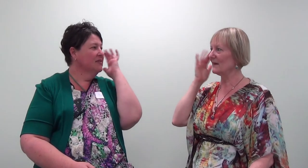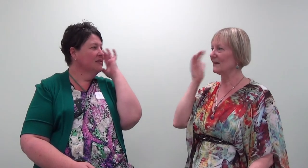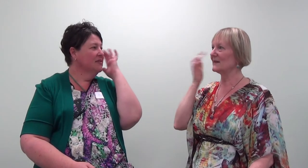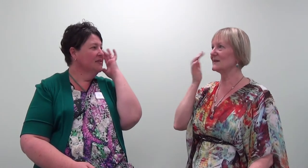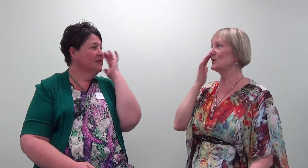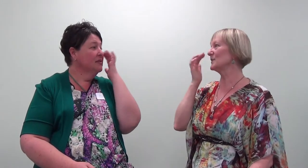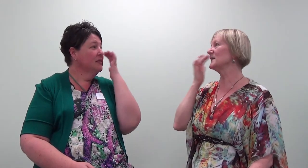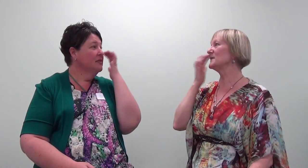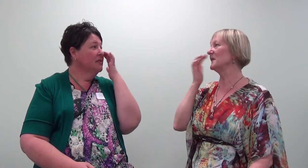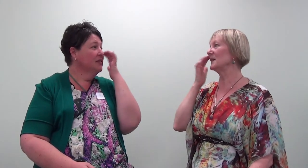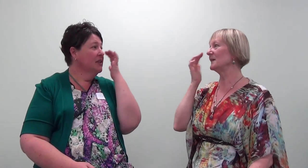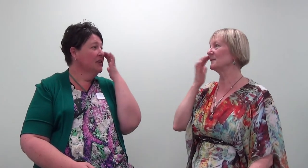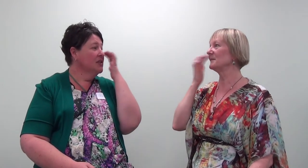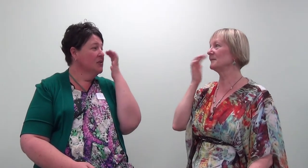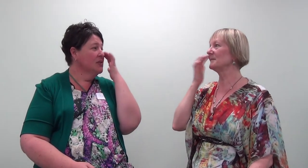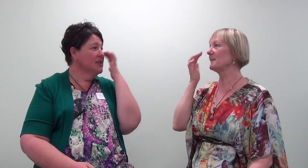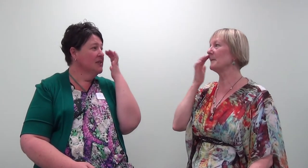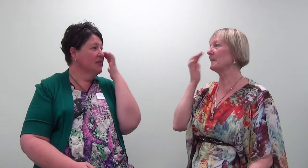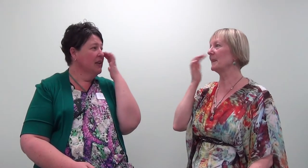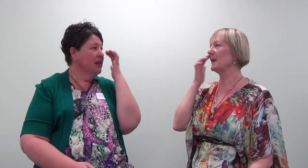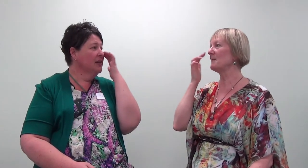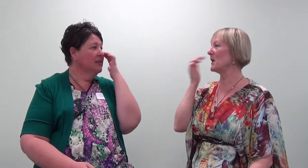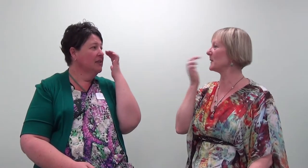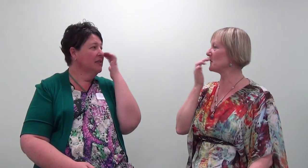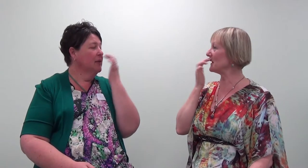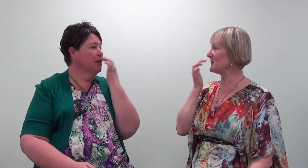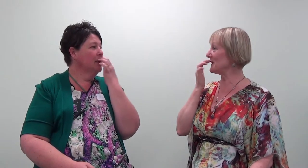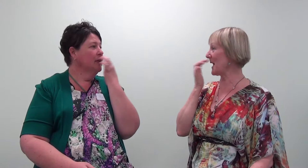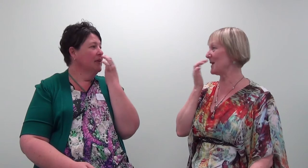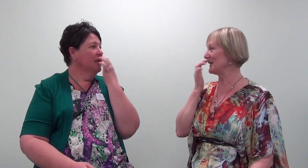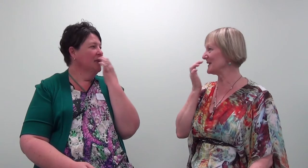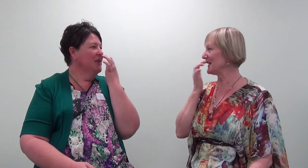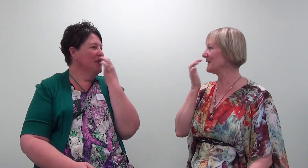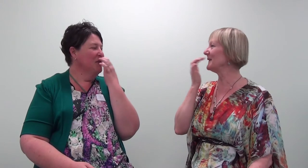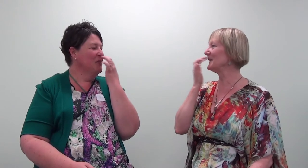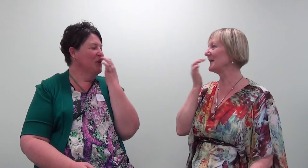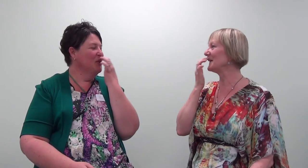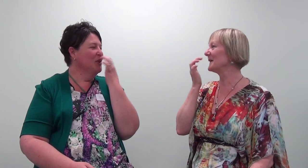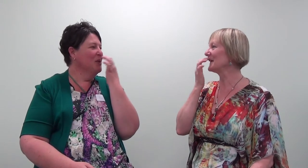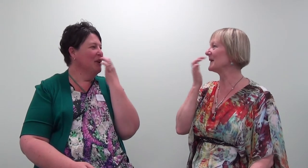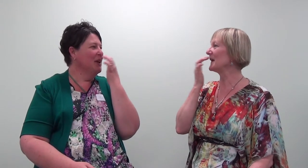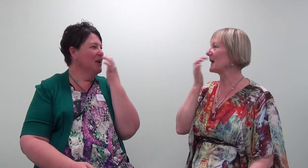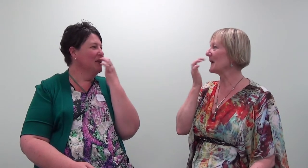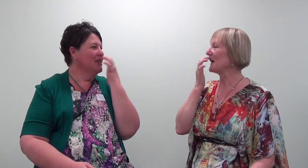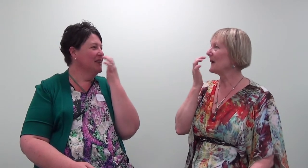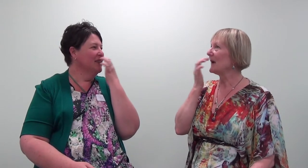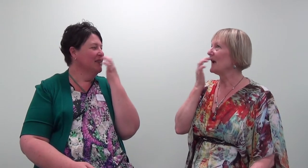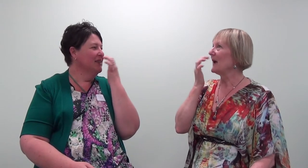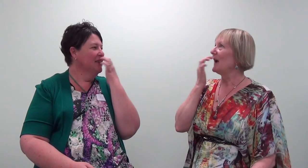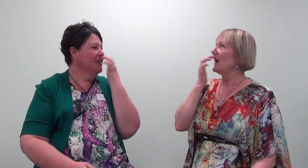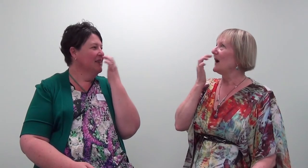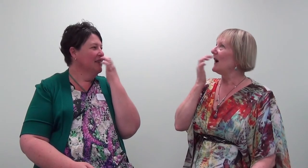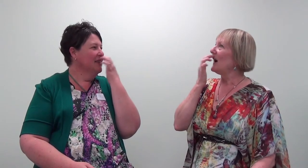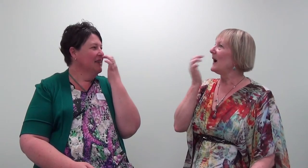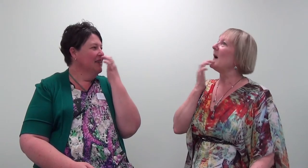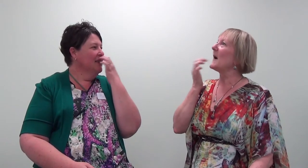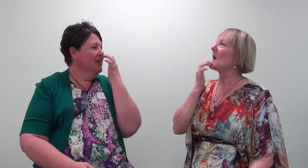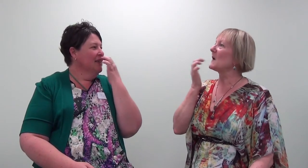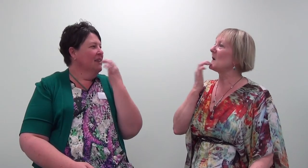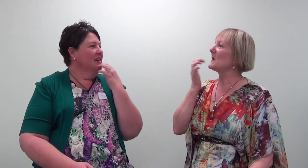This nauseous feeling, this nauseous feeling, it might already be coming down. Because